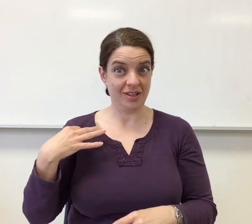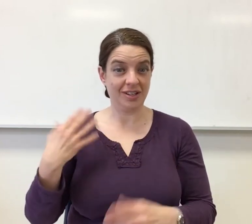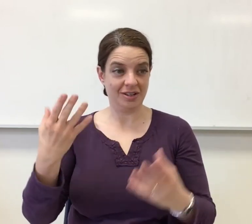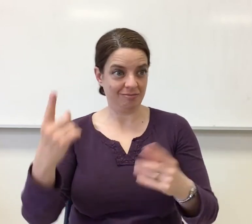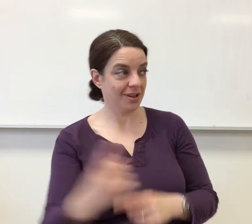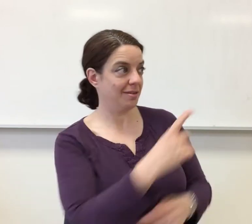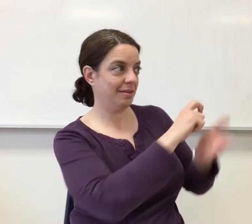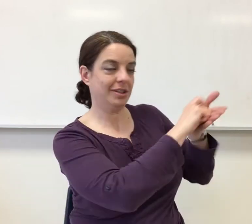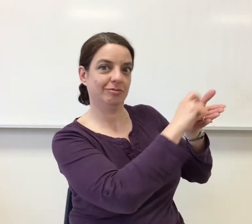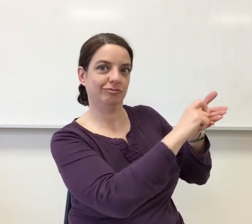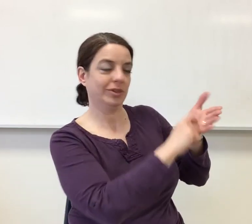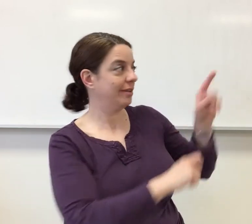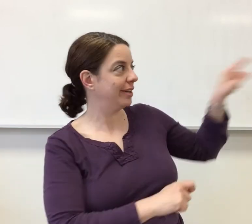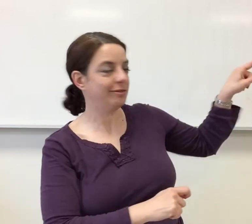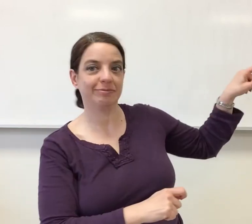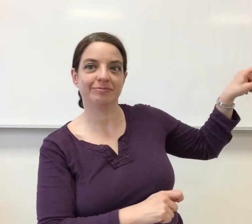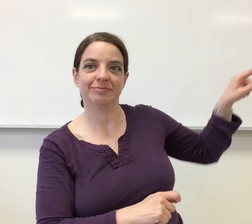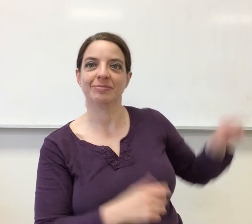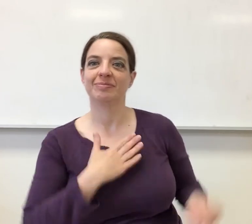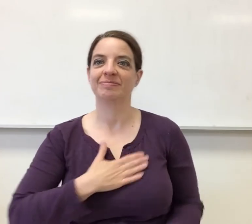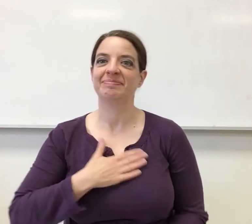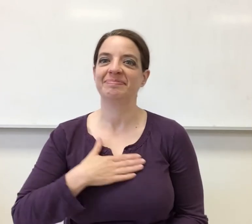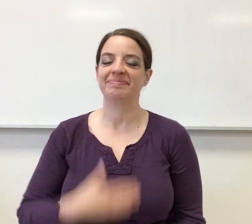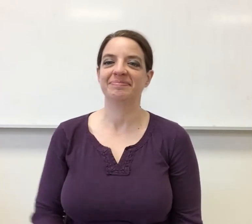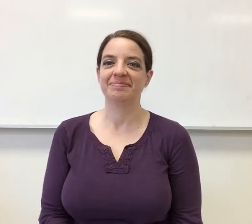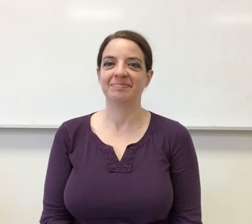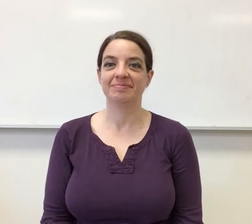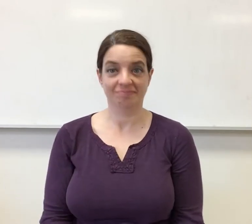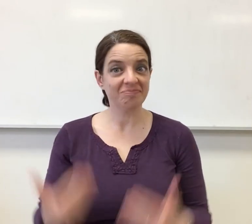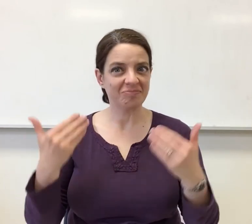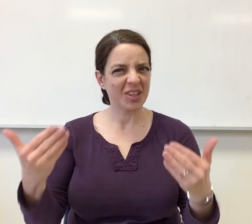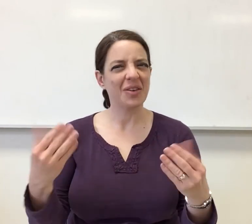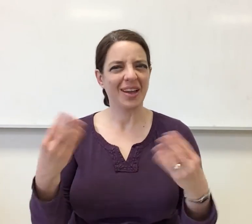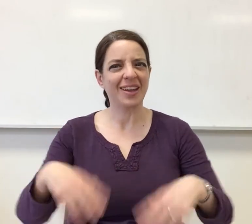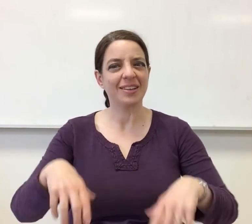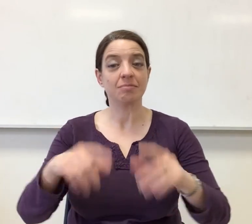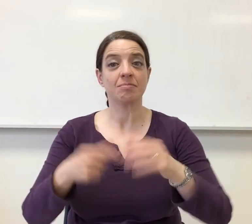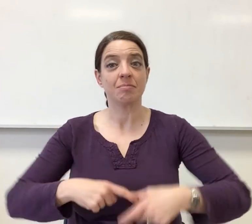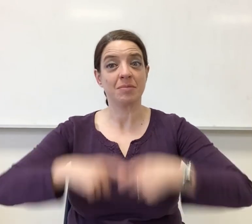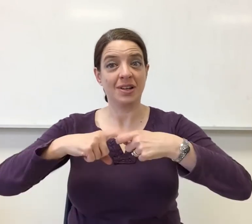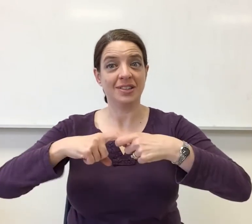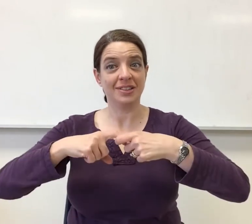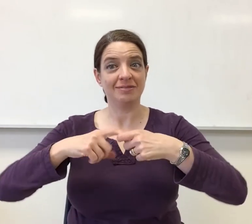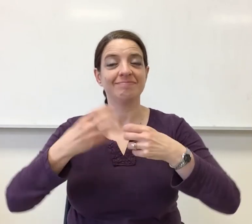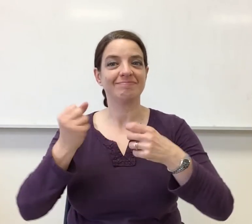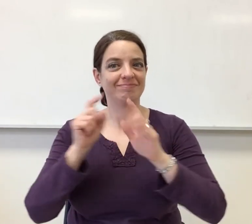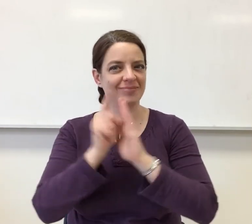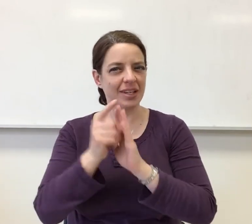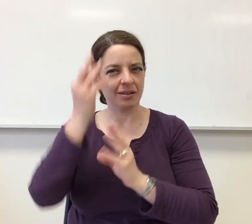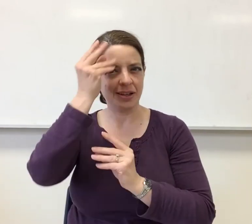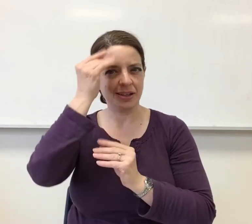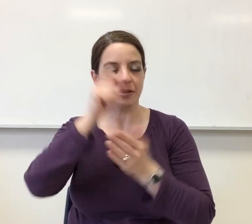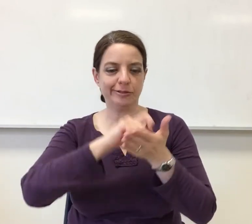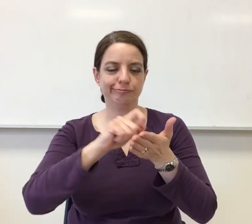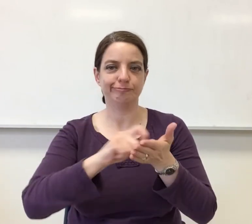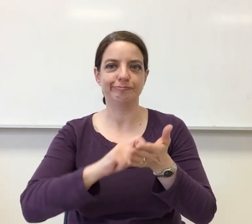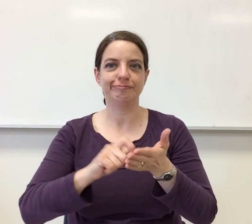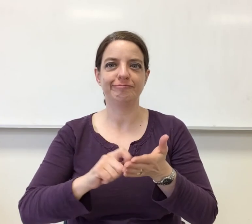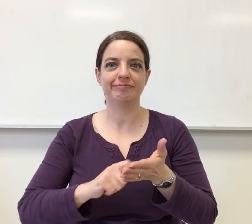So if I can have a volunteer to come up and write them on the board for us, I'd appreciate that. So go ahead, pause the movie, take a few minutes and think